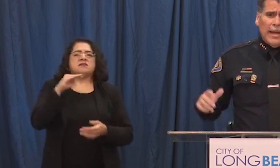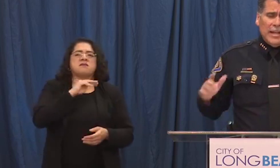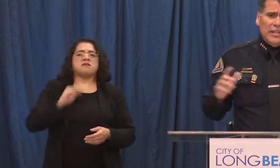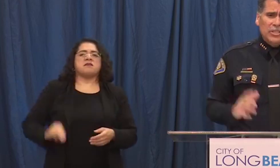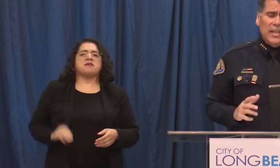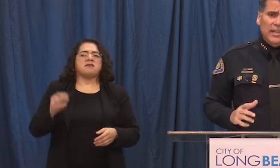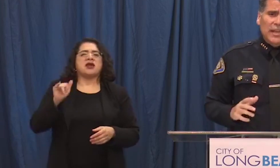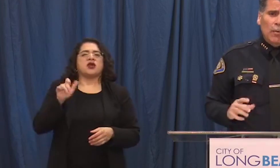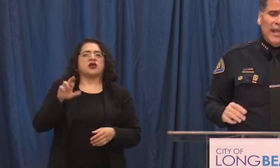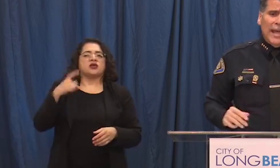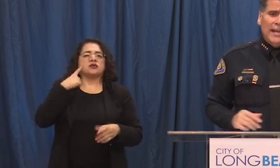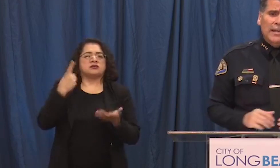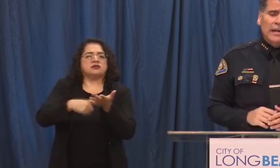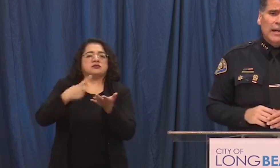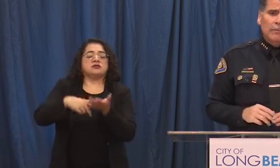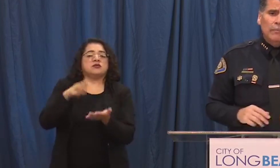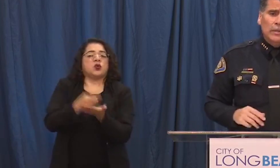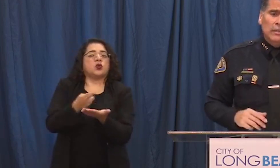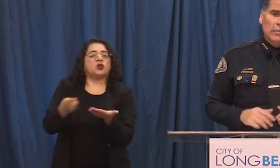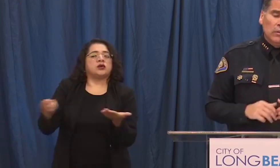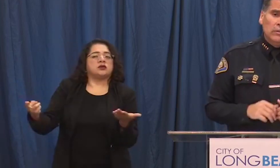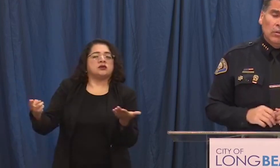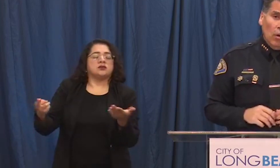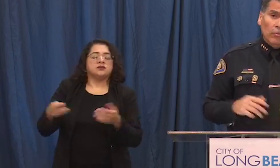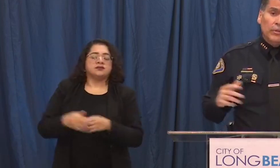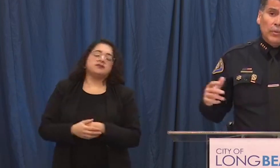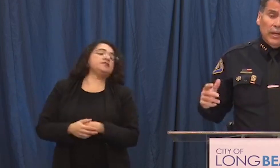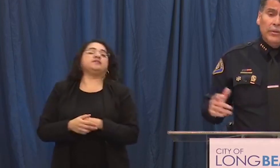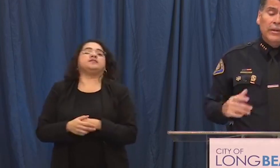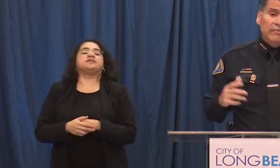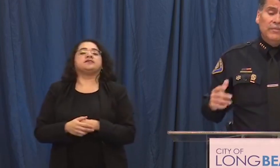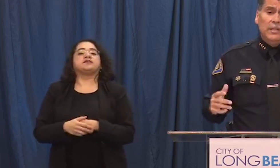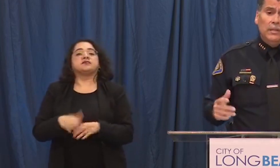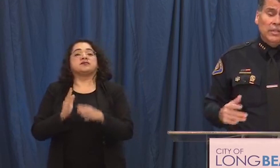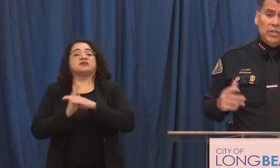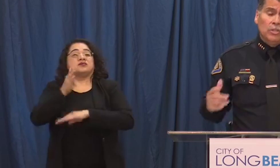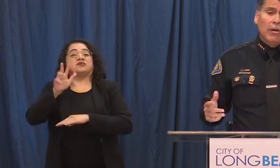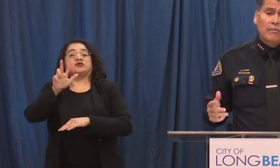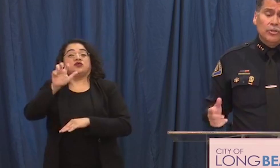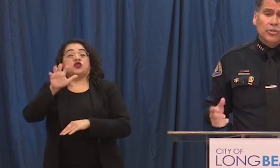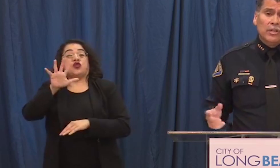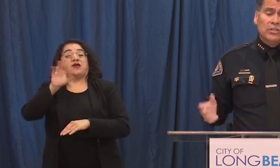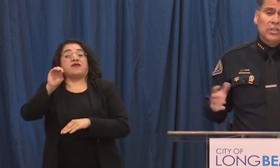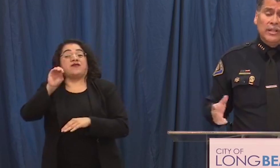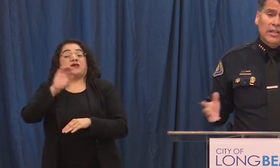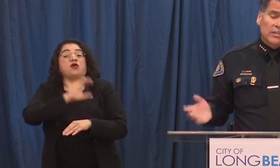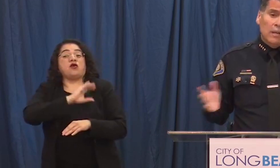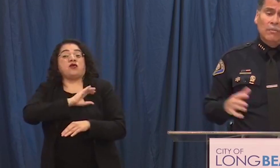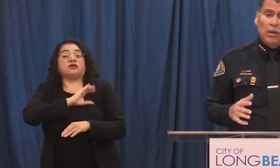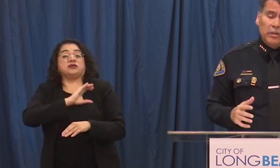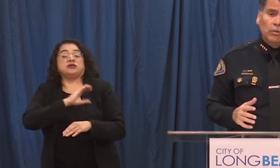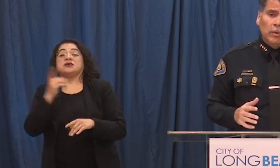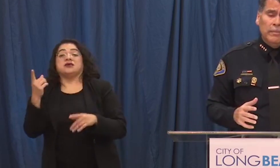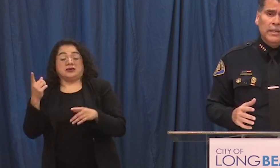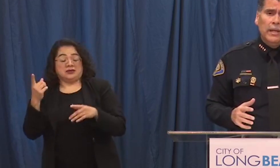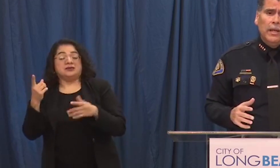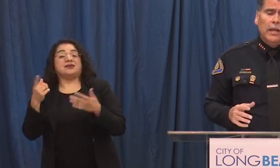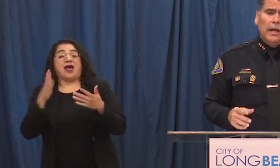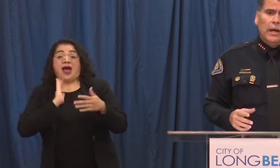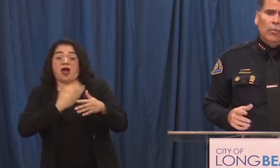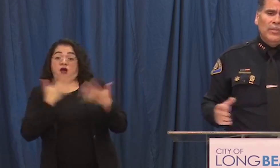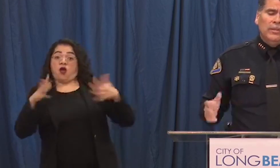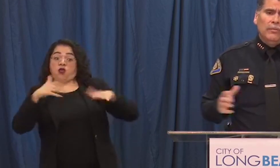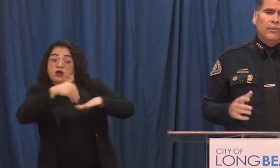I stated that we had over 350 additional officers on Sunday on top of our deployment